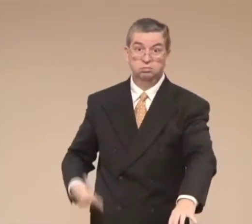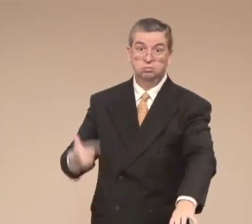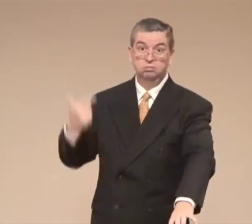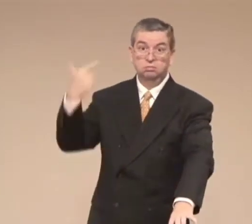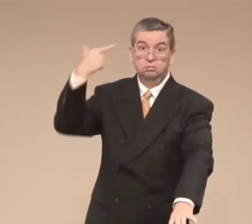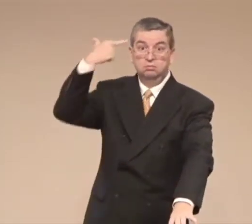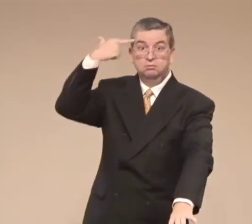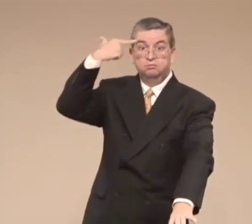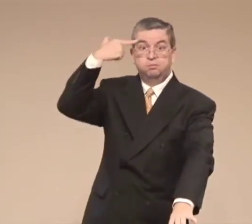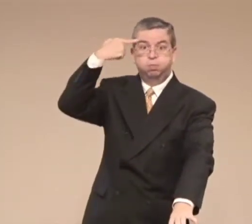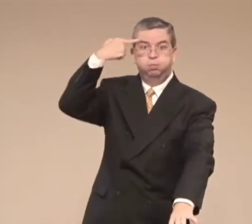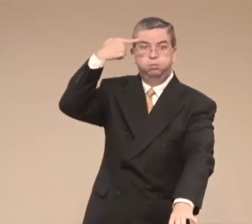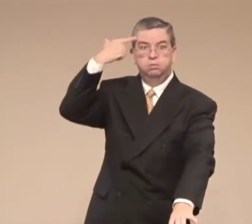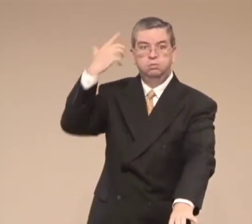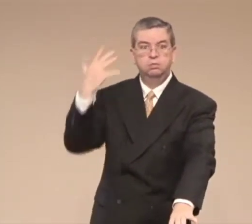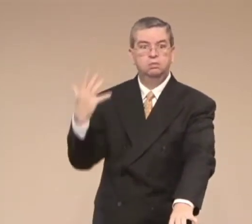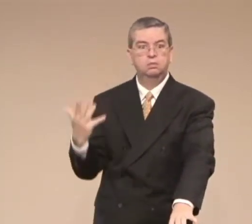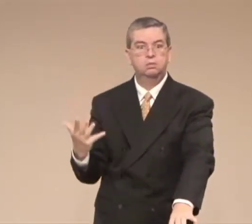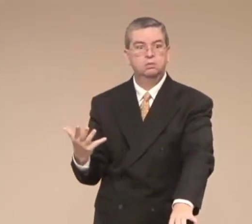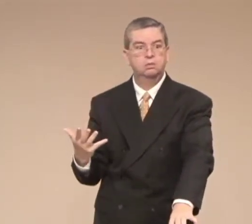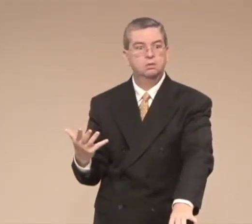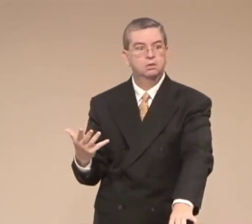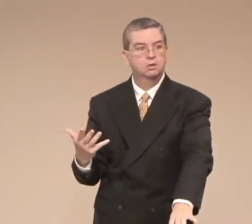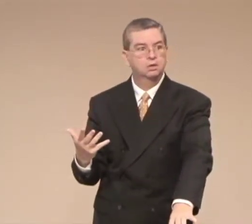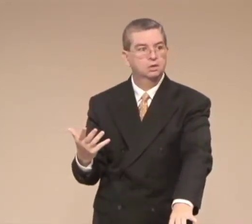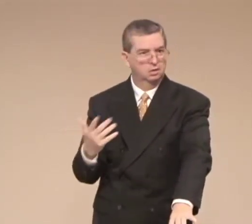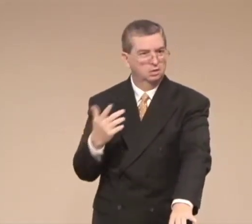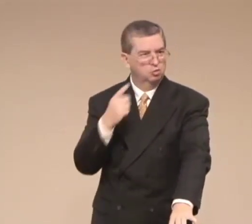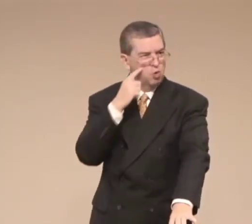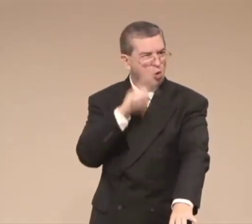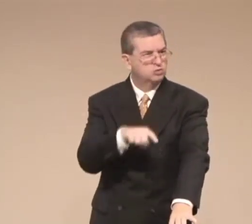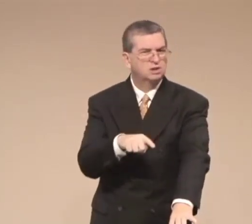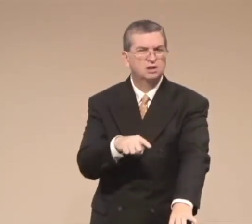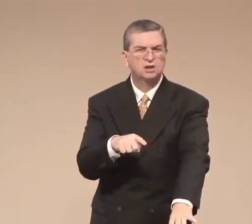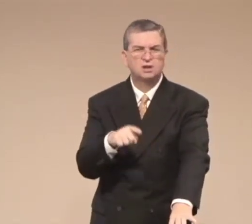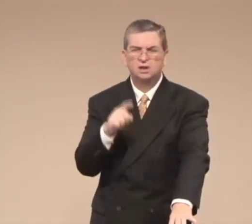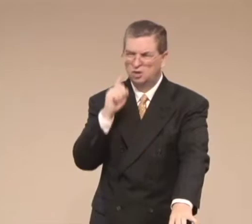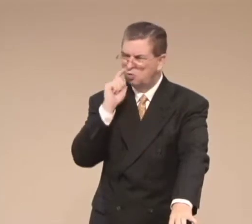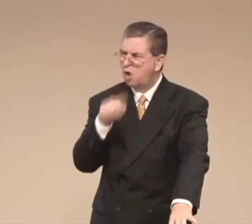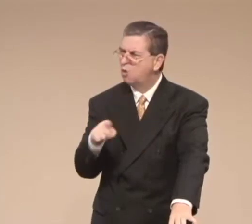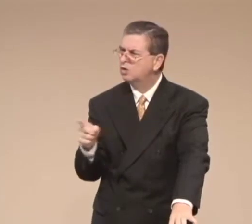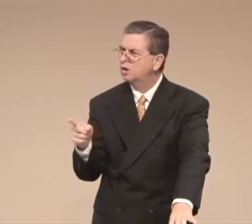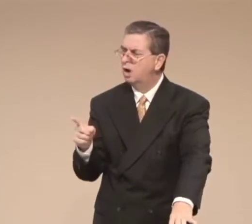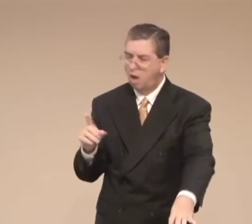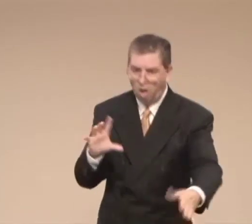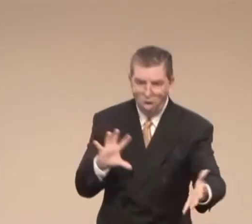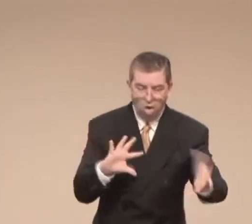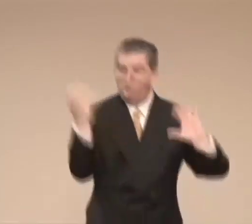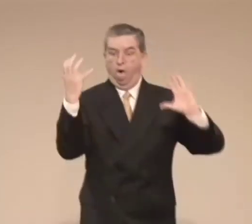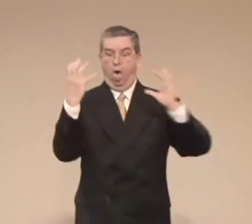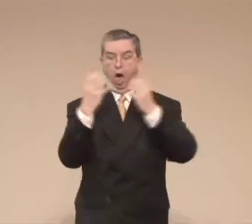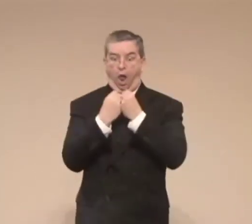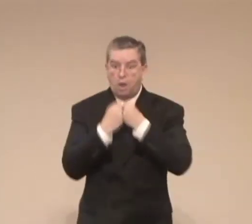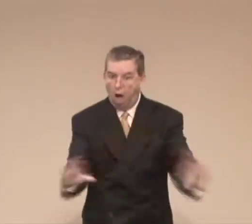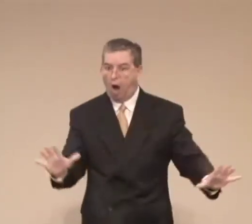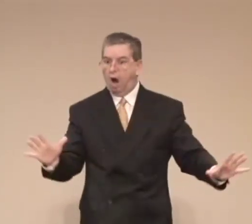And their lives are just messed up and then someone ends up quitting suicide. Oh,